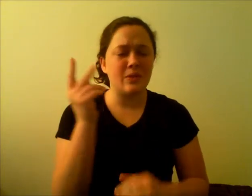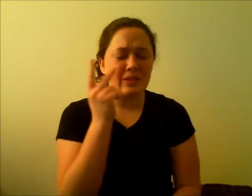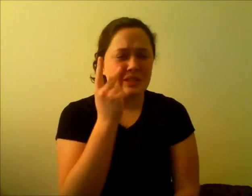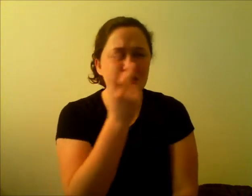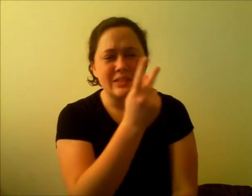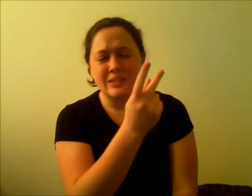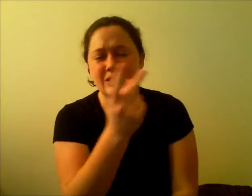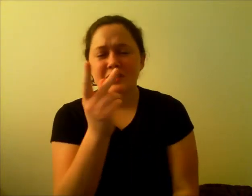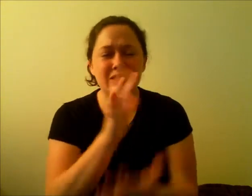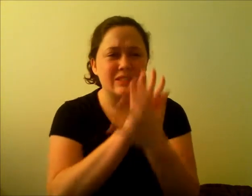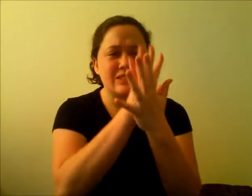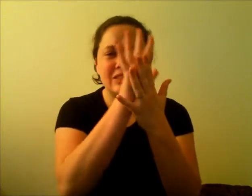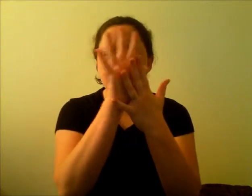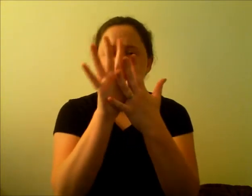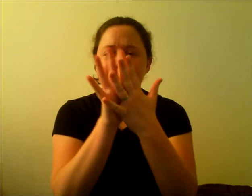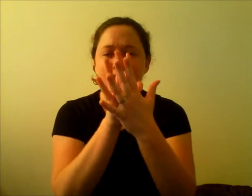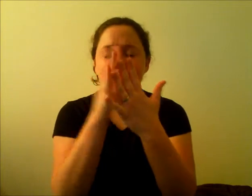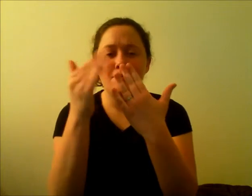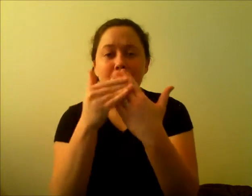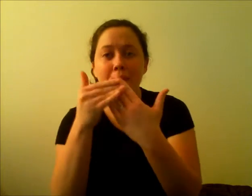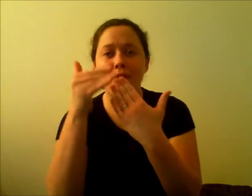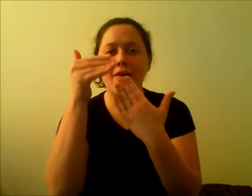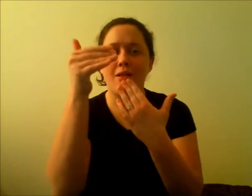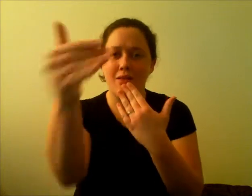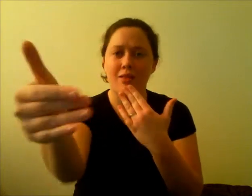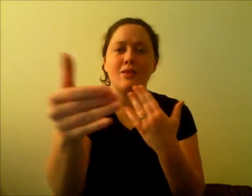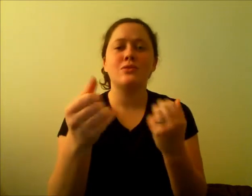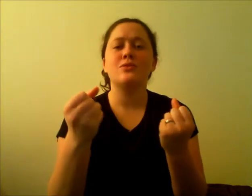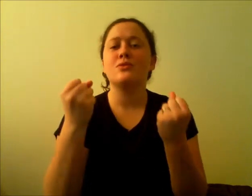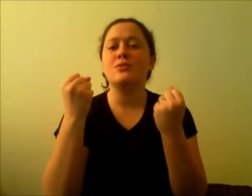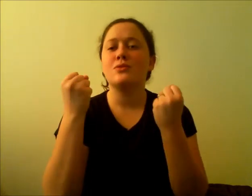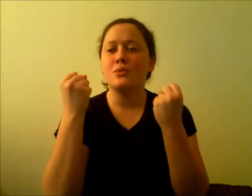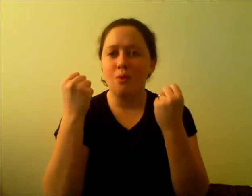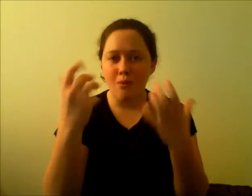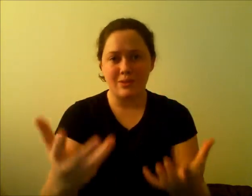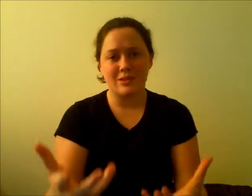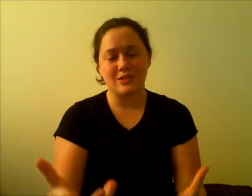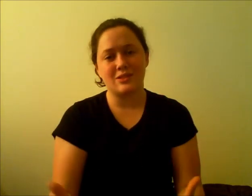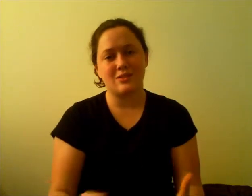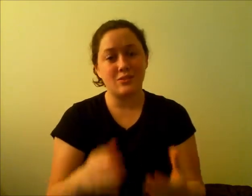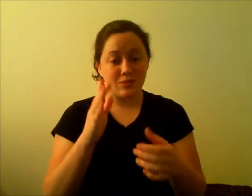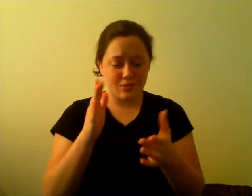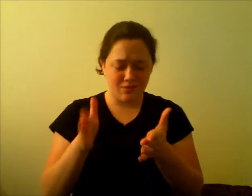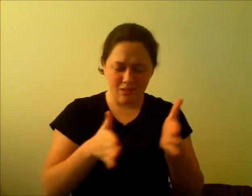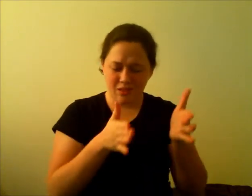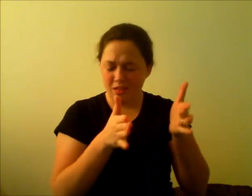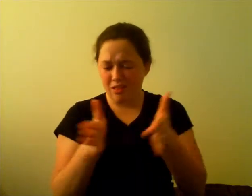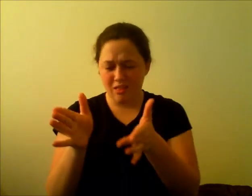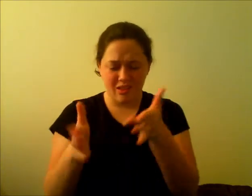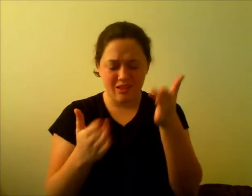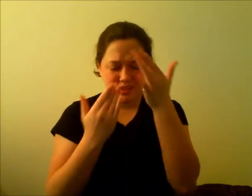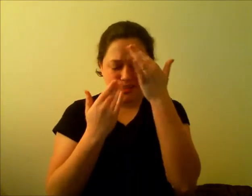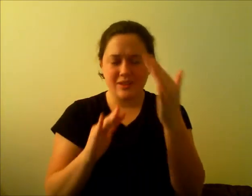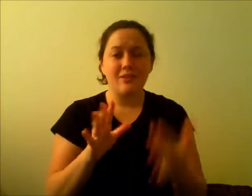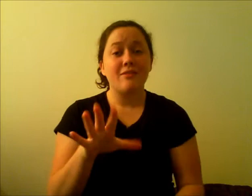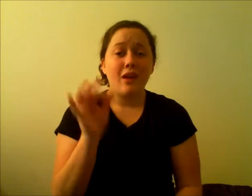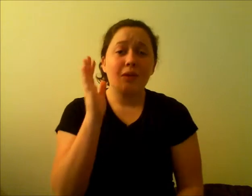Than what your eyes are seeing You will find your way You will